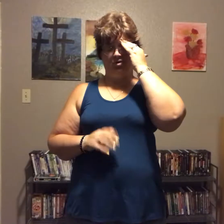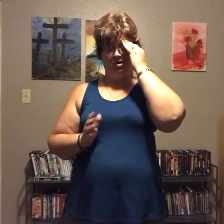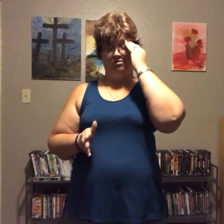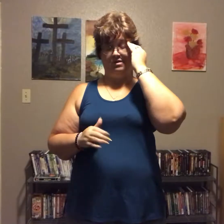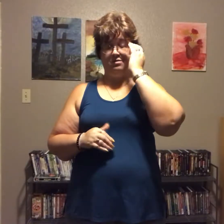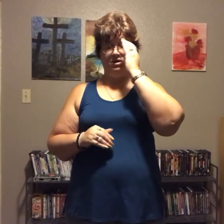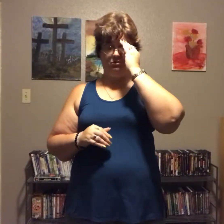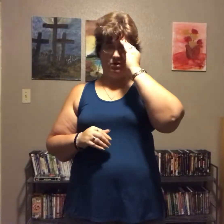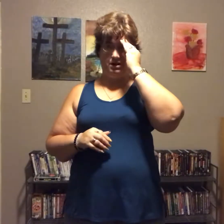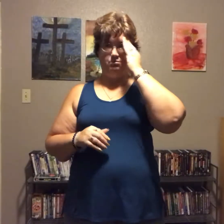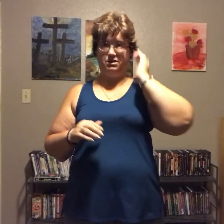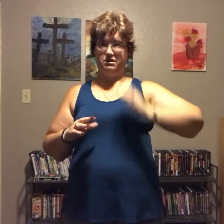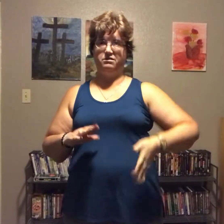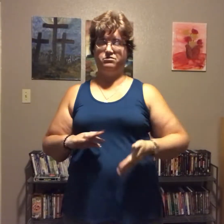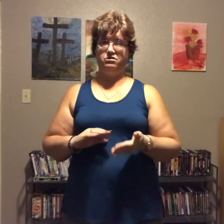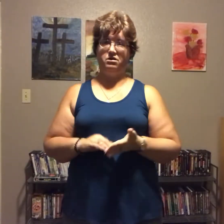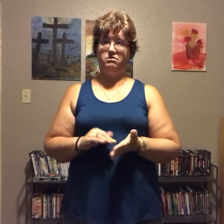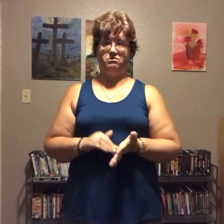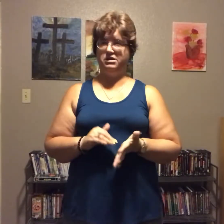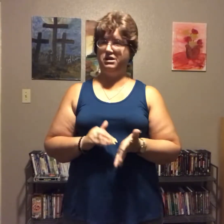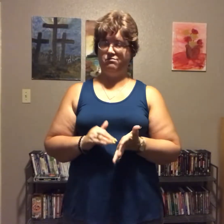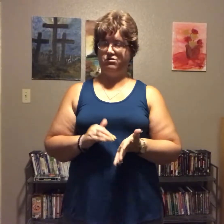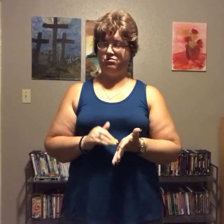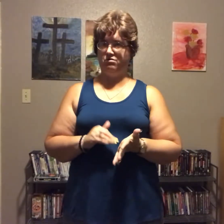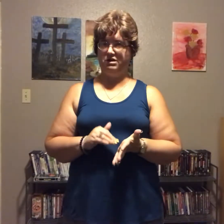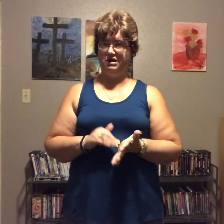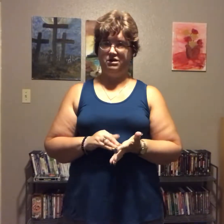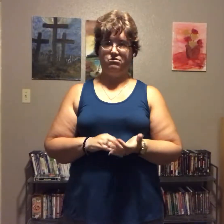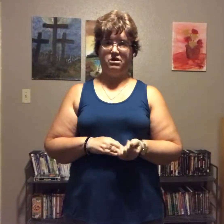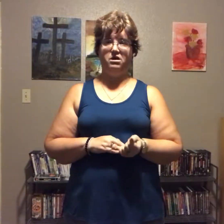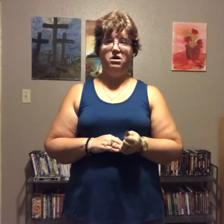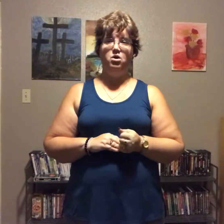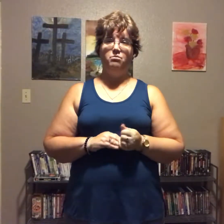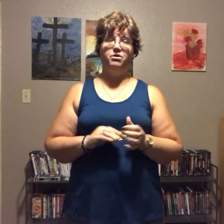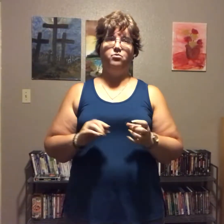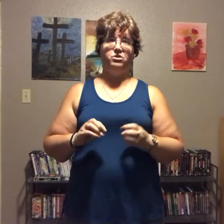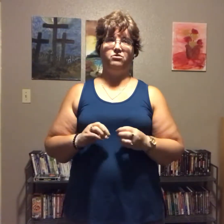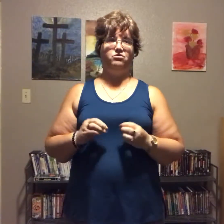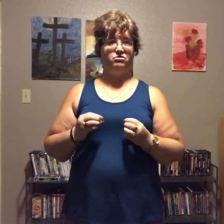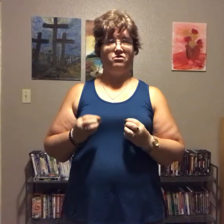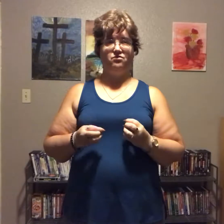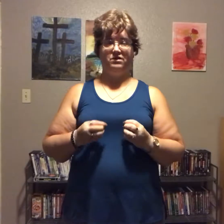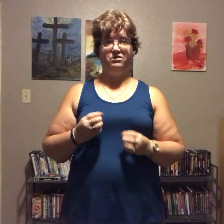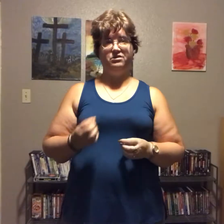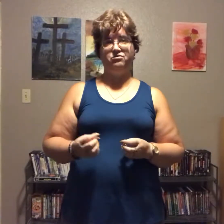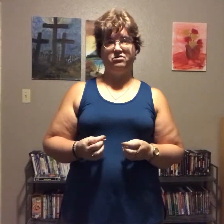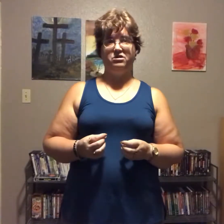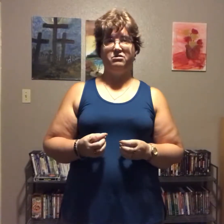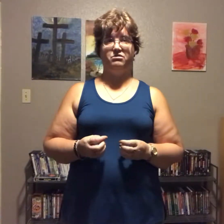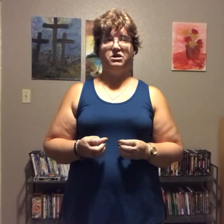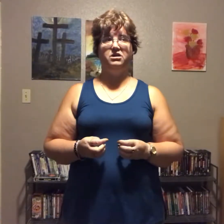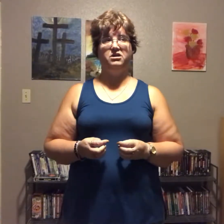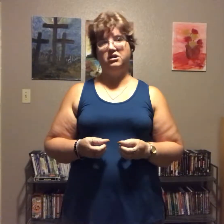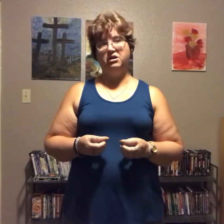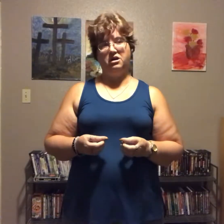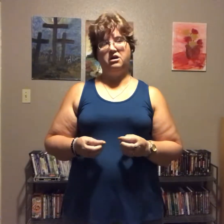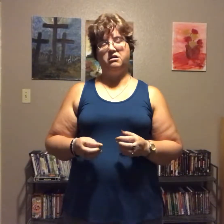other thing about the radon plan is you not only eat when you're only hungry but when you start feeling that you're hungry uh